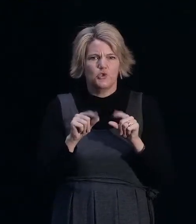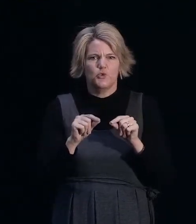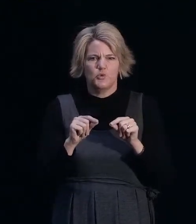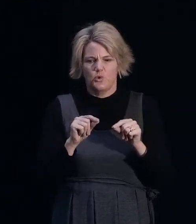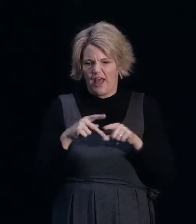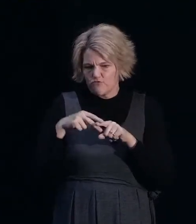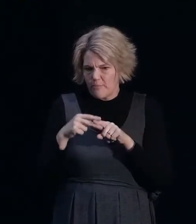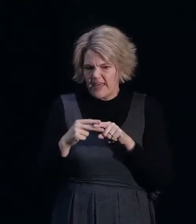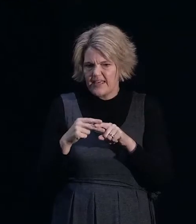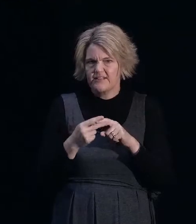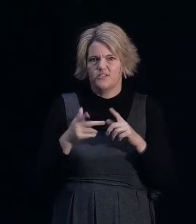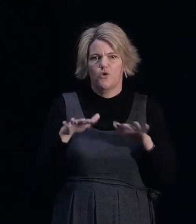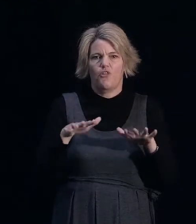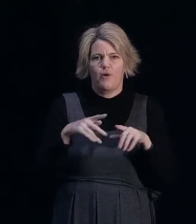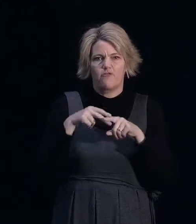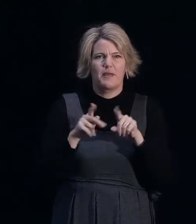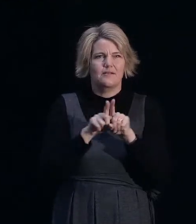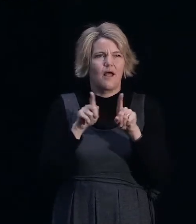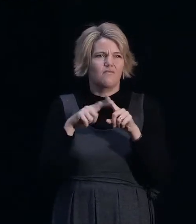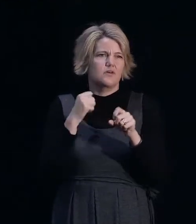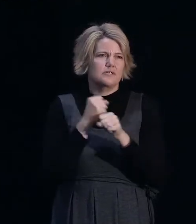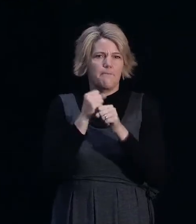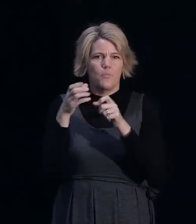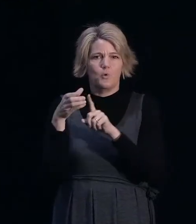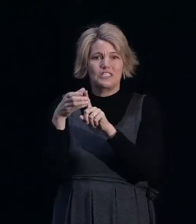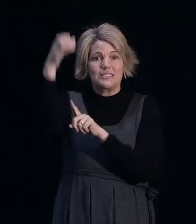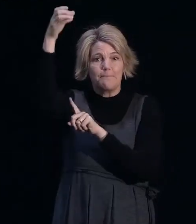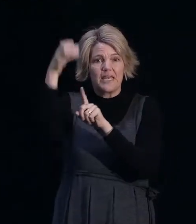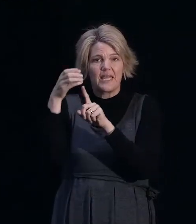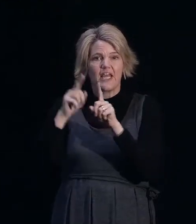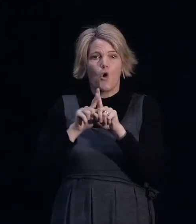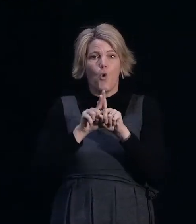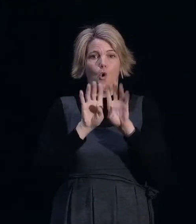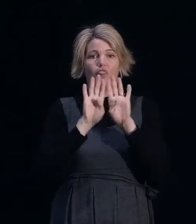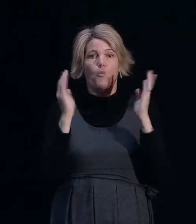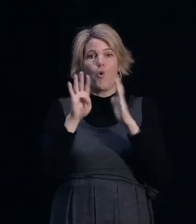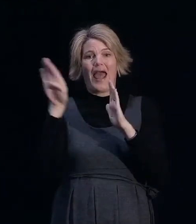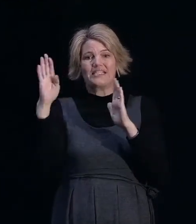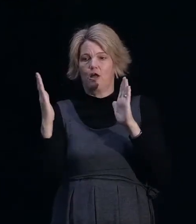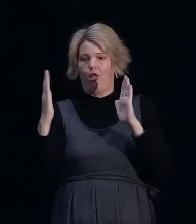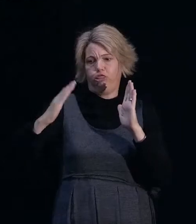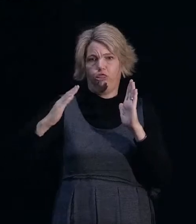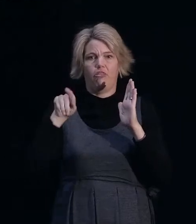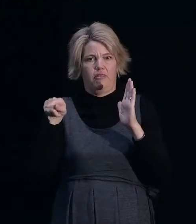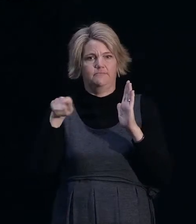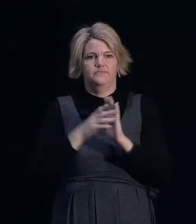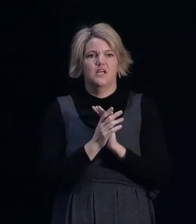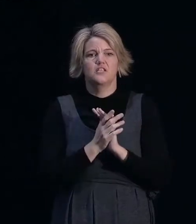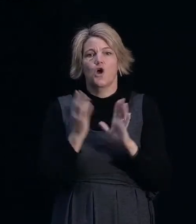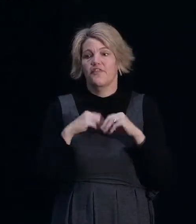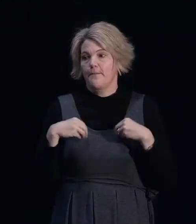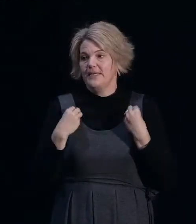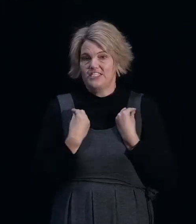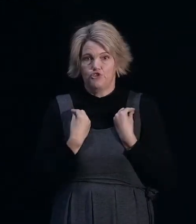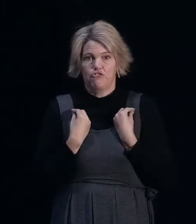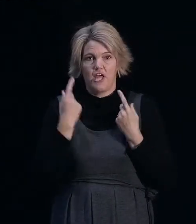repair solutions, so chimneys and parts of outside walls that have fallen in. So the ministry's spent a lot of time developing